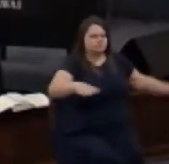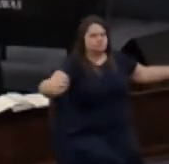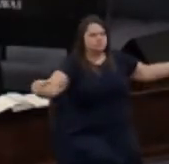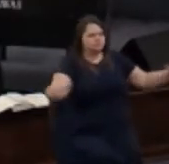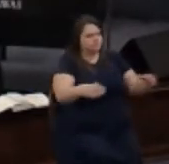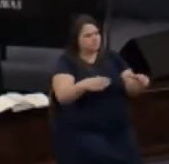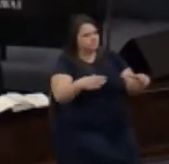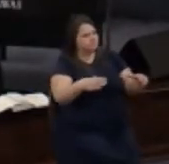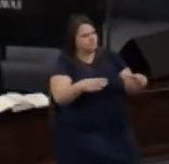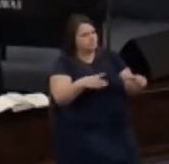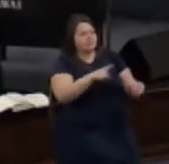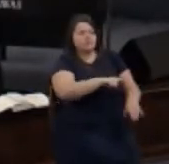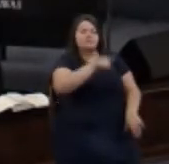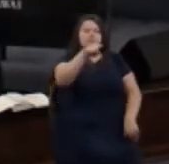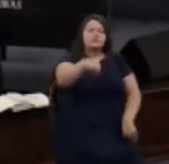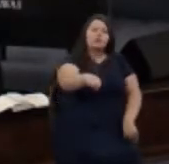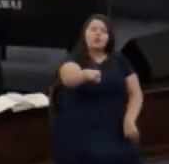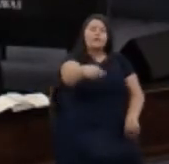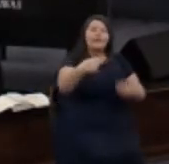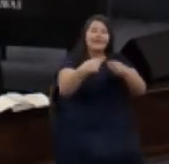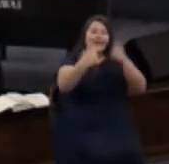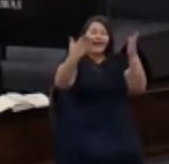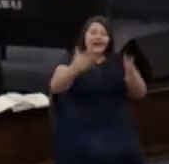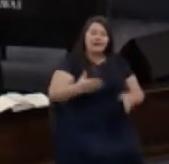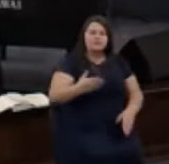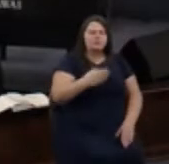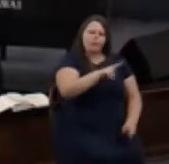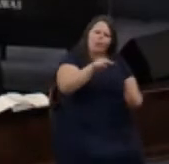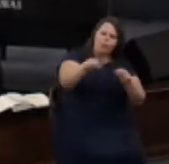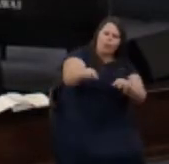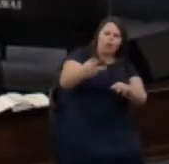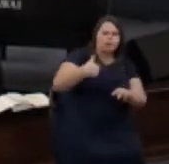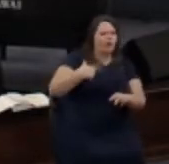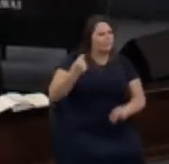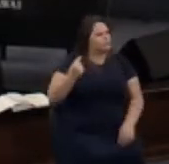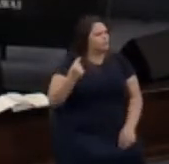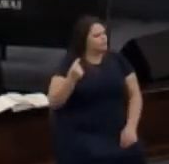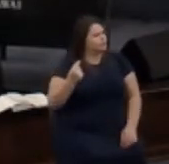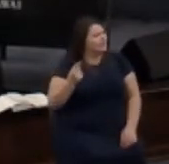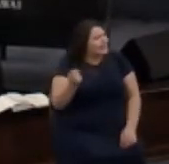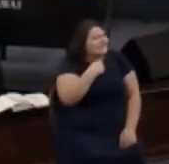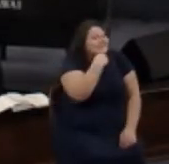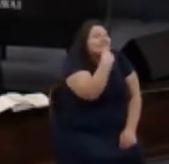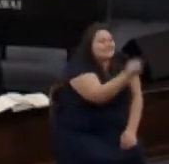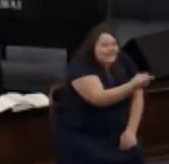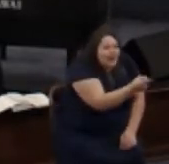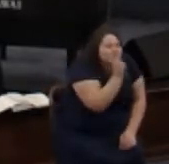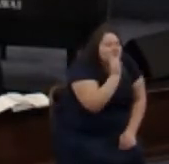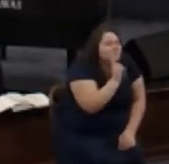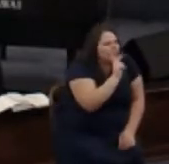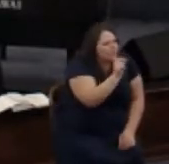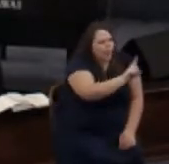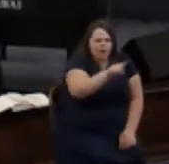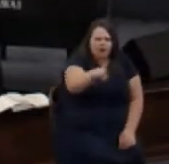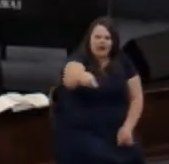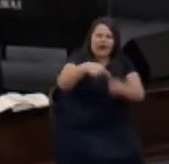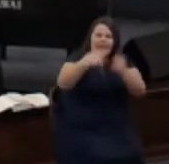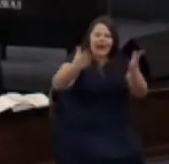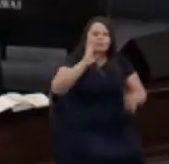amongst the enemy and see what I do he even tells them where the enemy is going to be